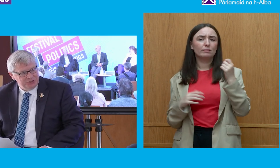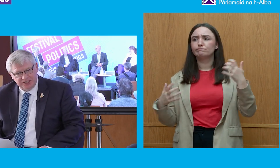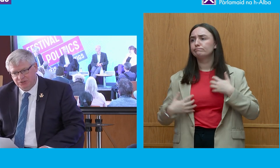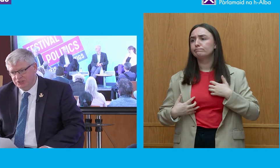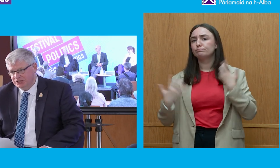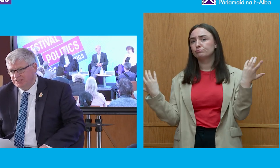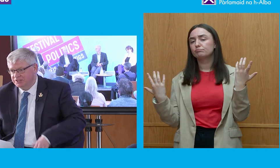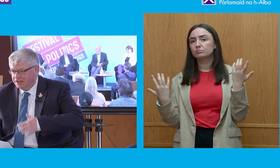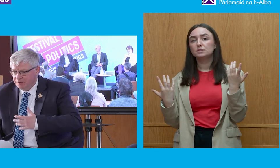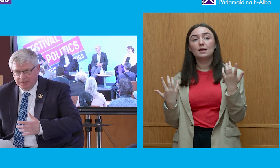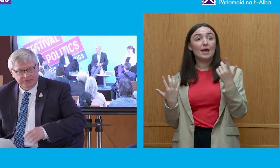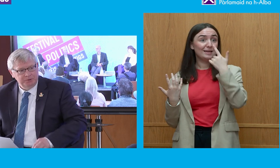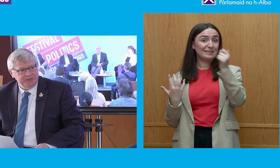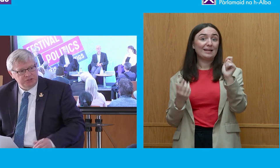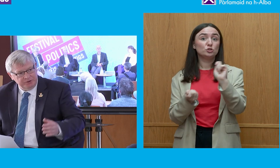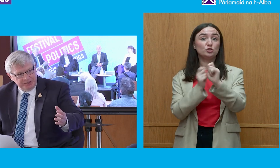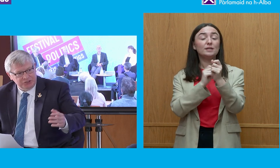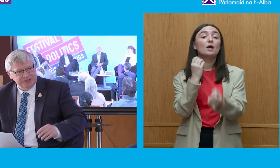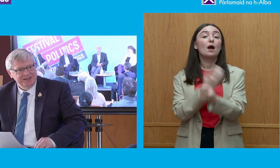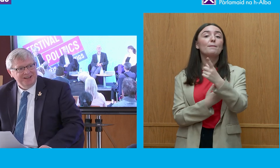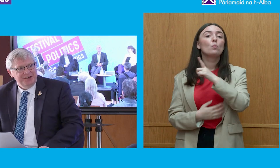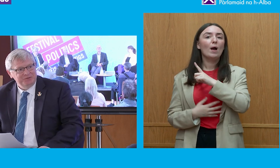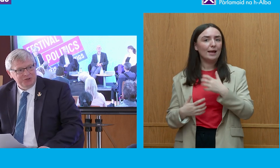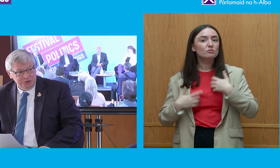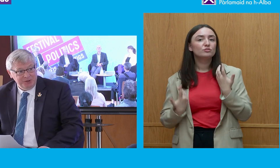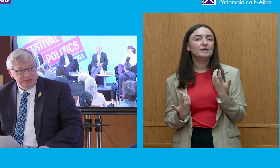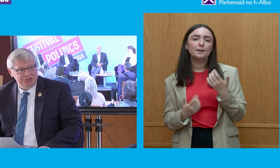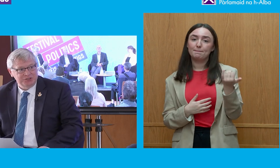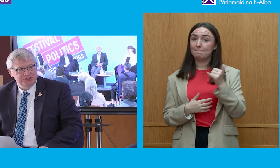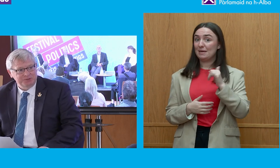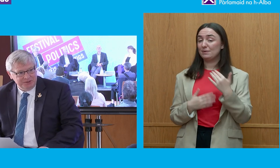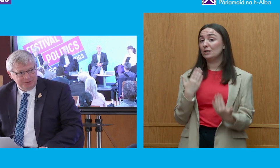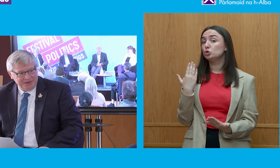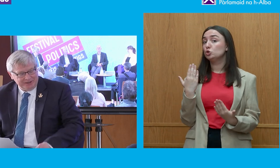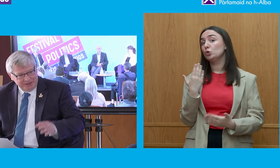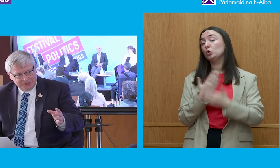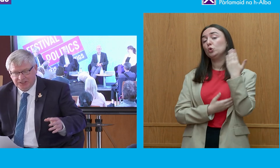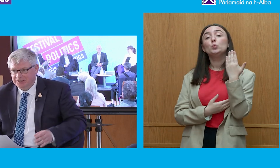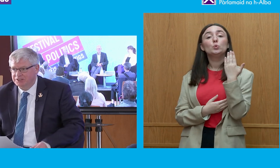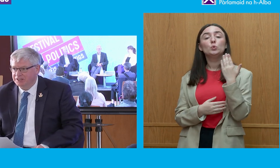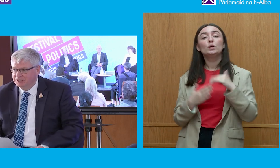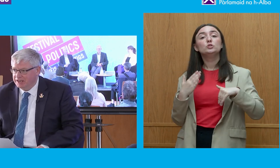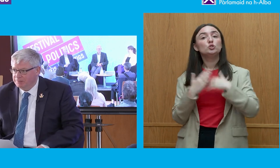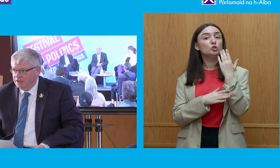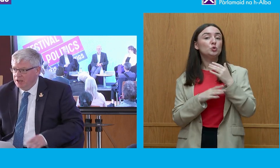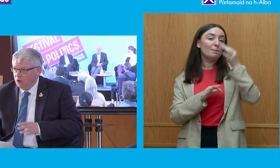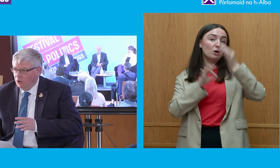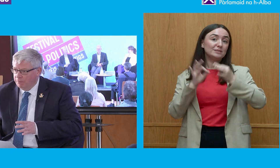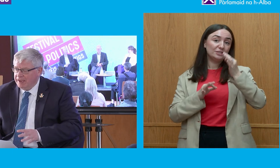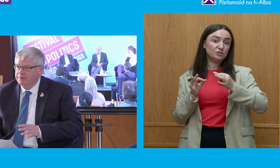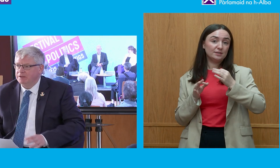sees the change that's needed maybe there will be a generation of new politicians with different backgrounds that can escape